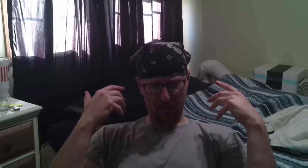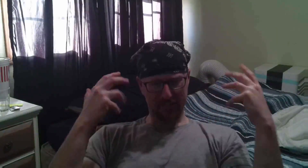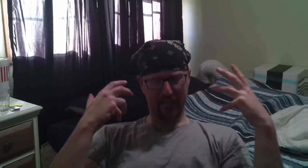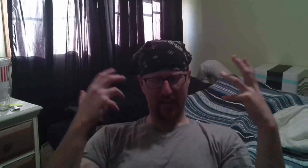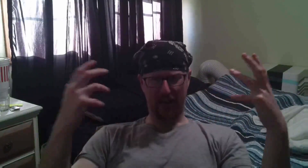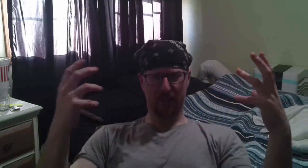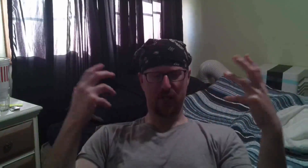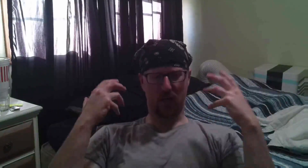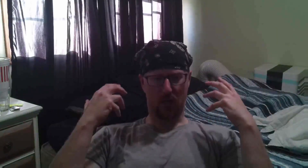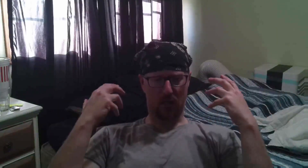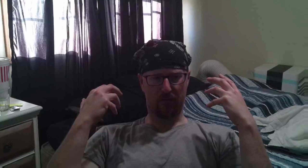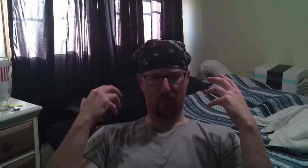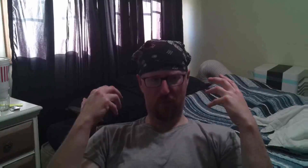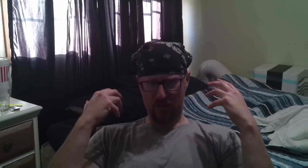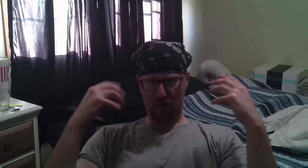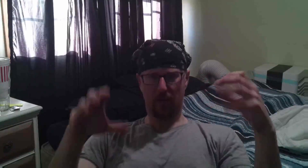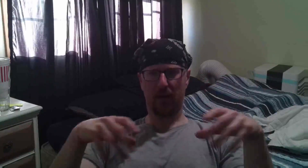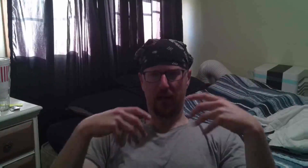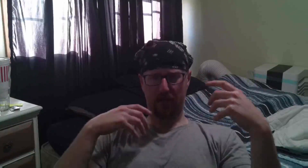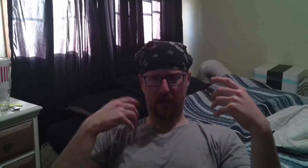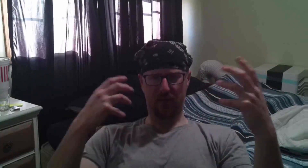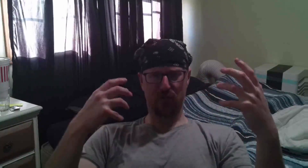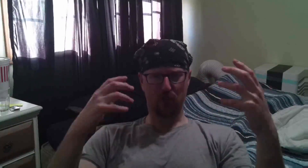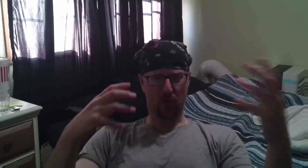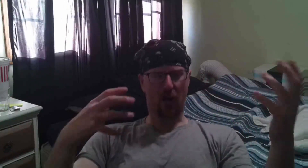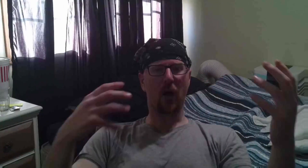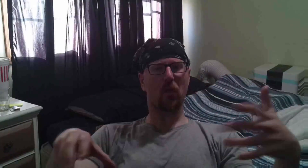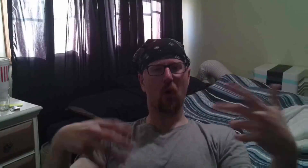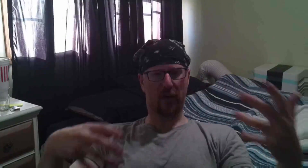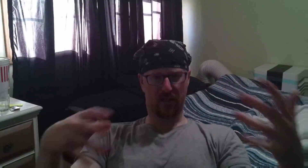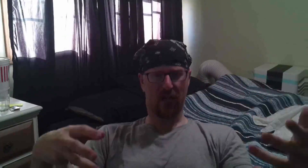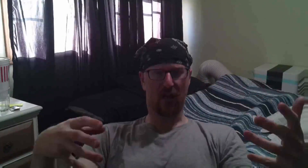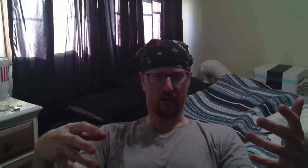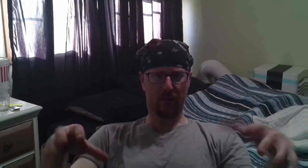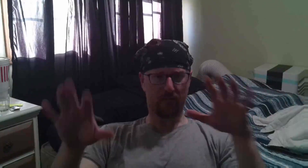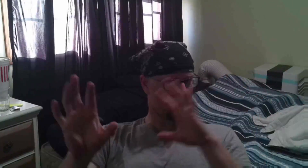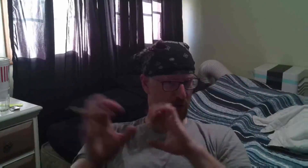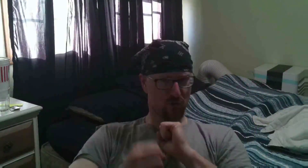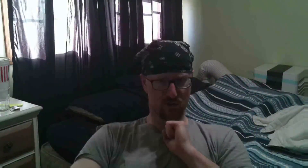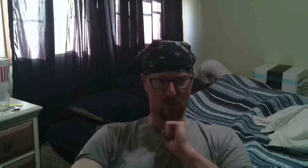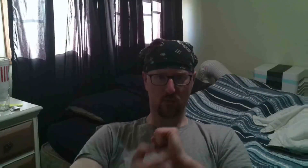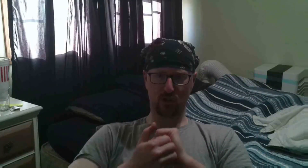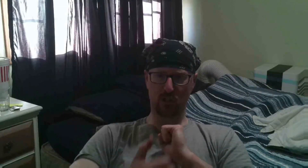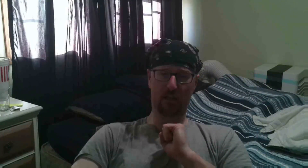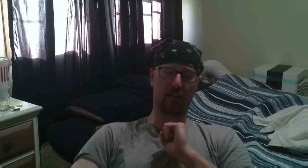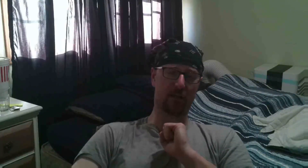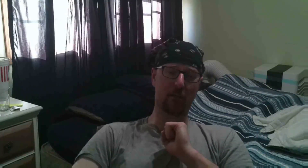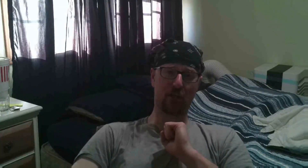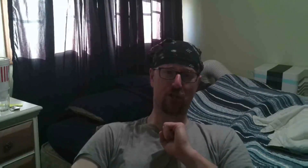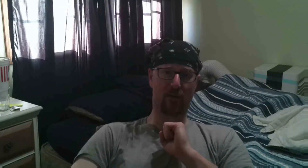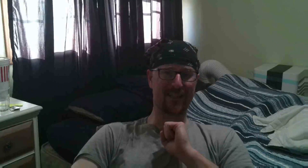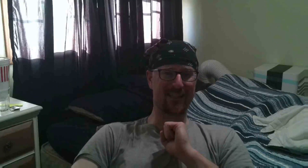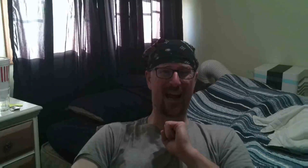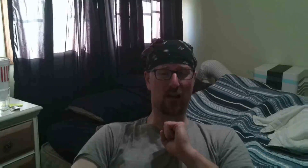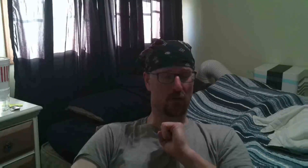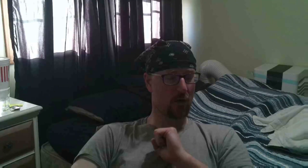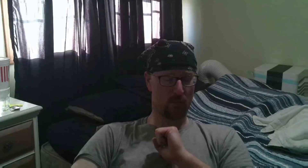like the analogy of when somebody gives you an unloaded gun you still check it to make sure it's not loaded